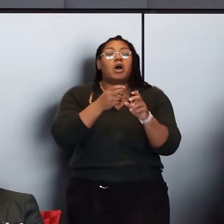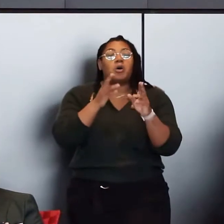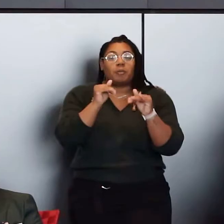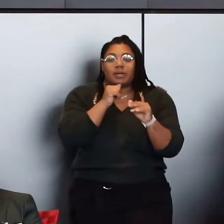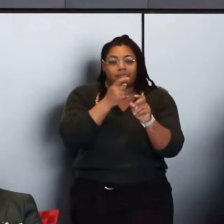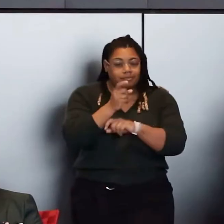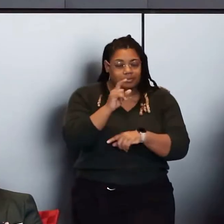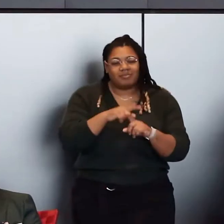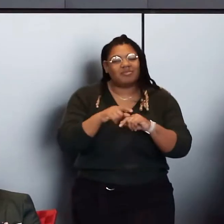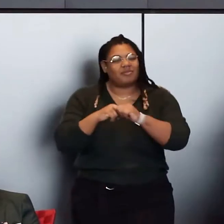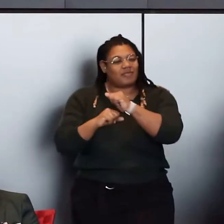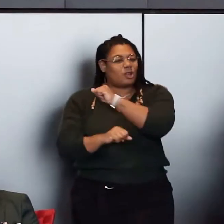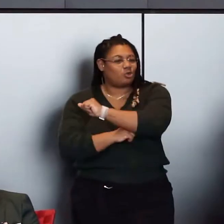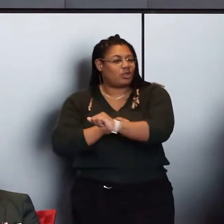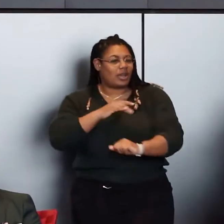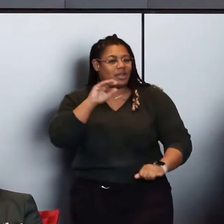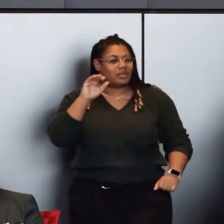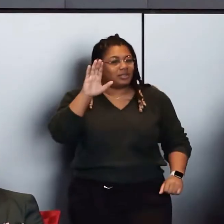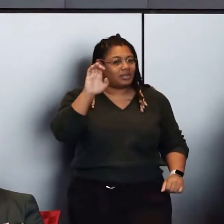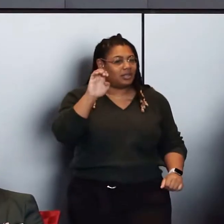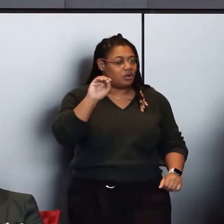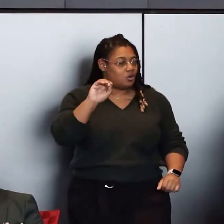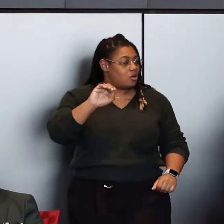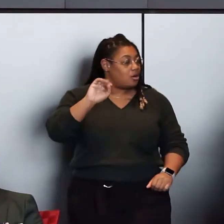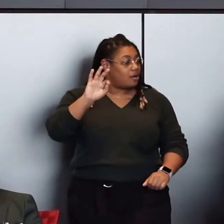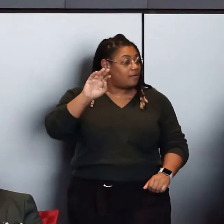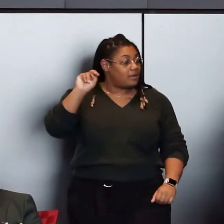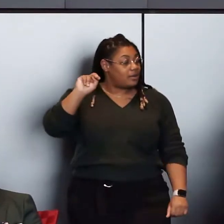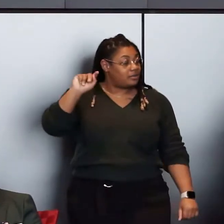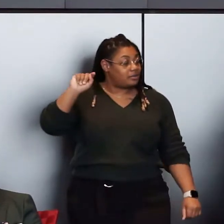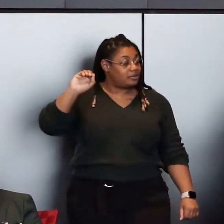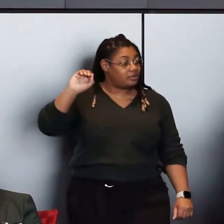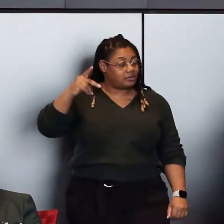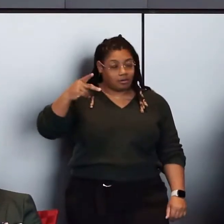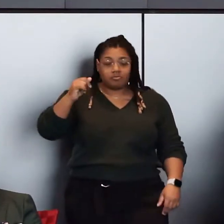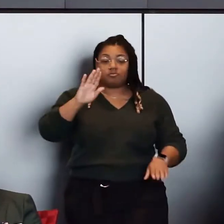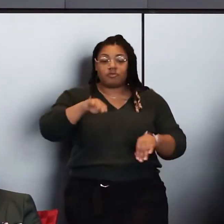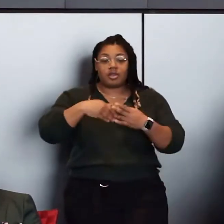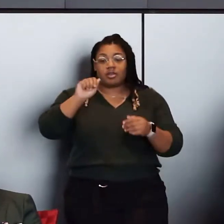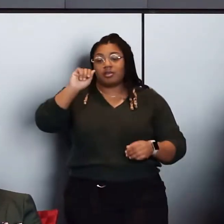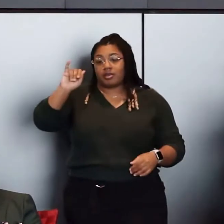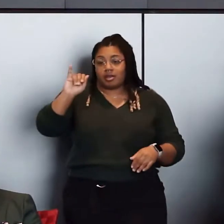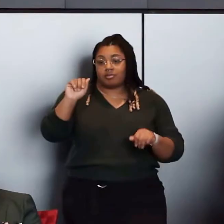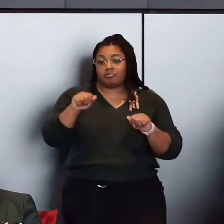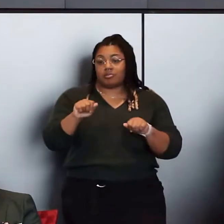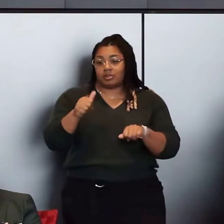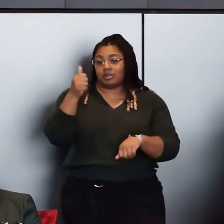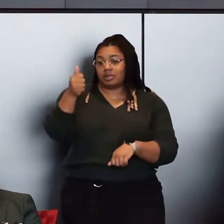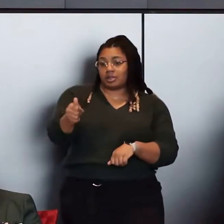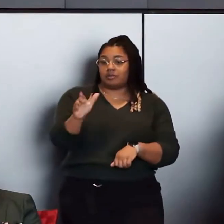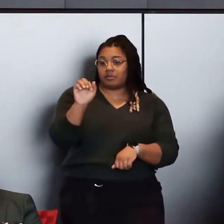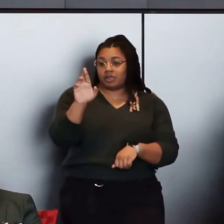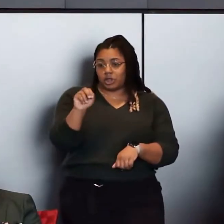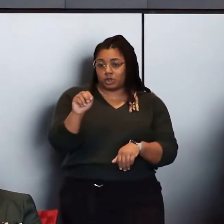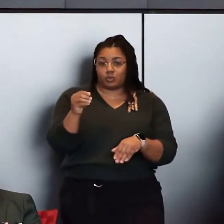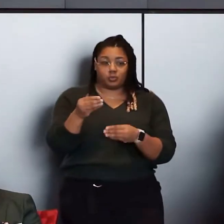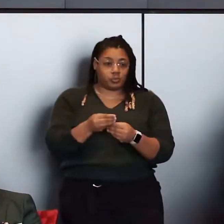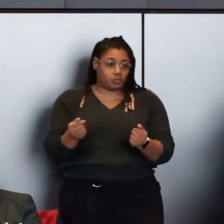She's the founder and CEO of MDOC that provides AI-enabled self-care solution.